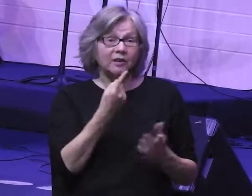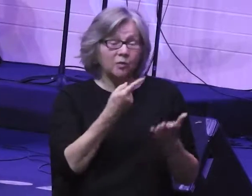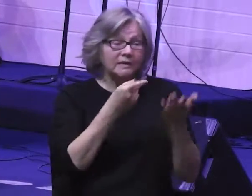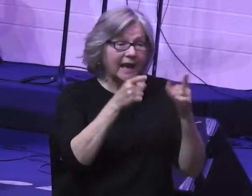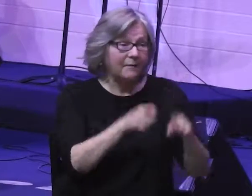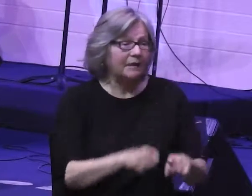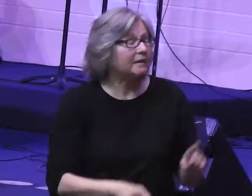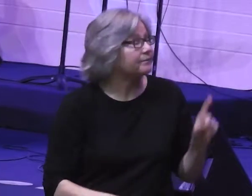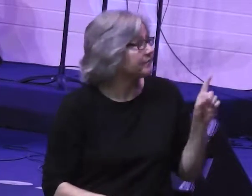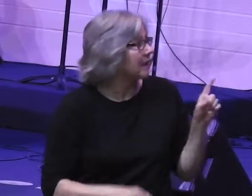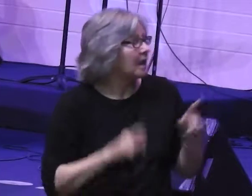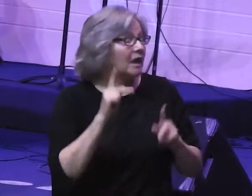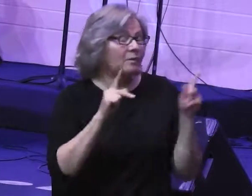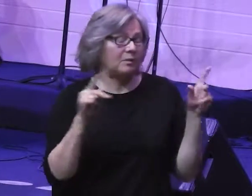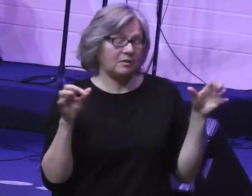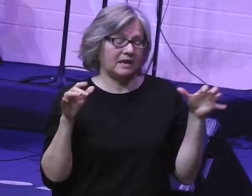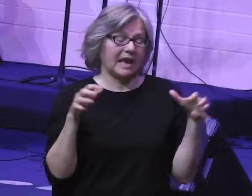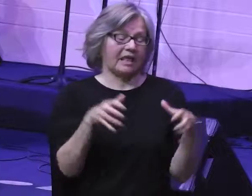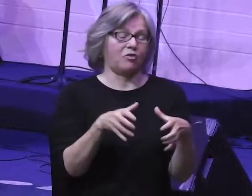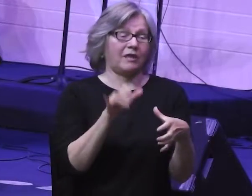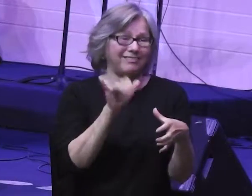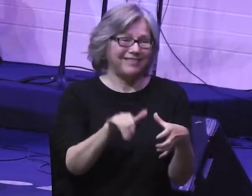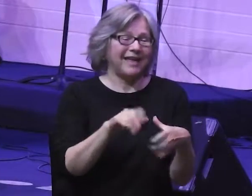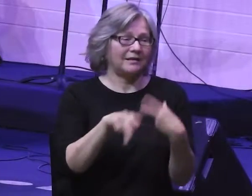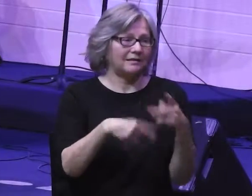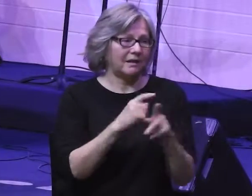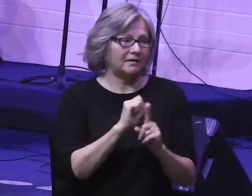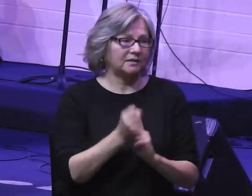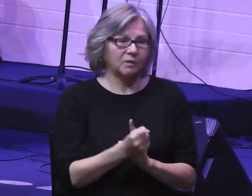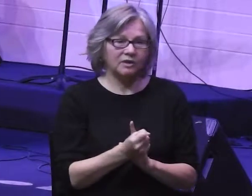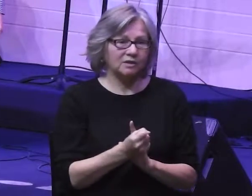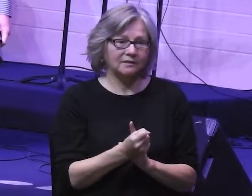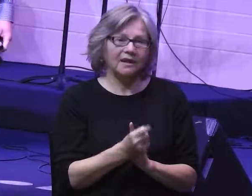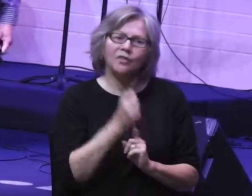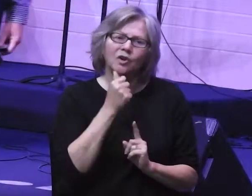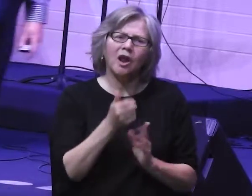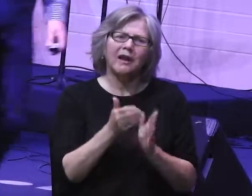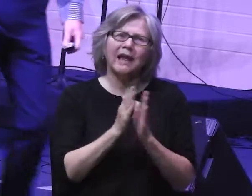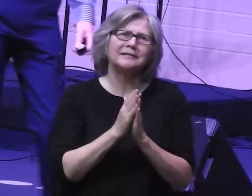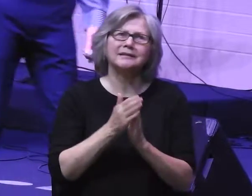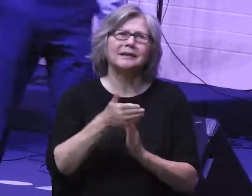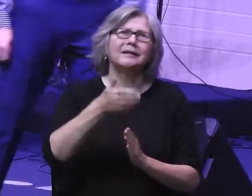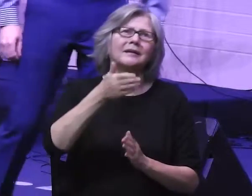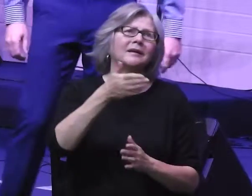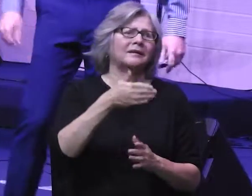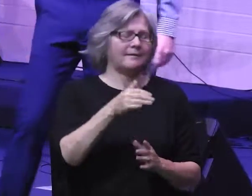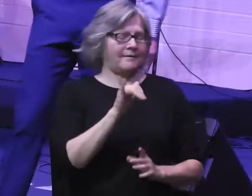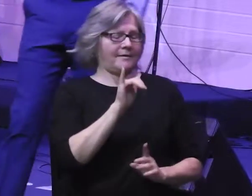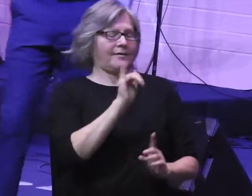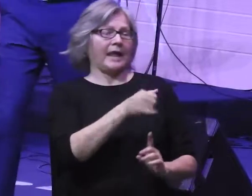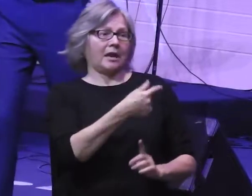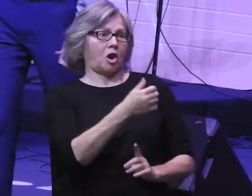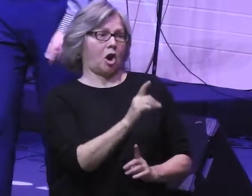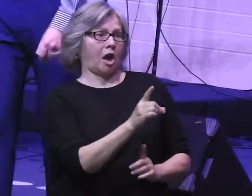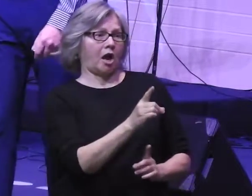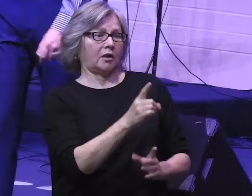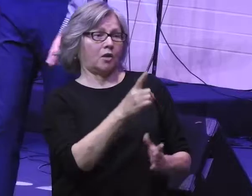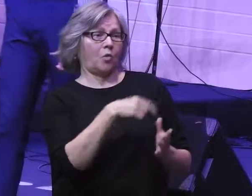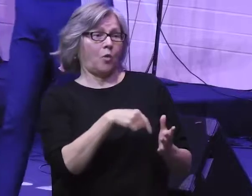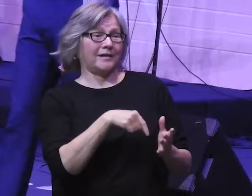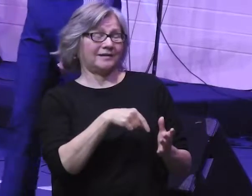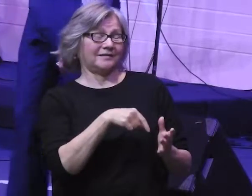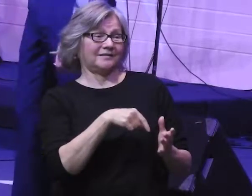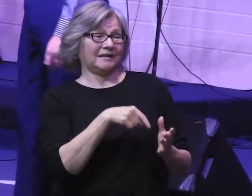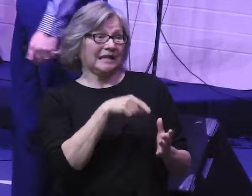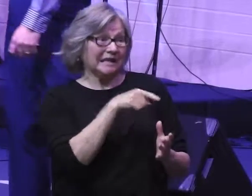what's happening here. When people have gathered in this kind of situation, they're not asking the God what he wants. They're